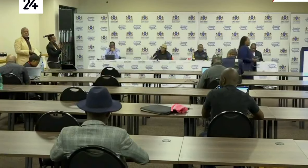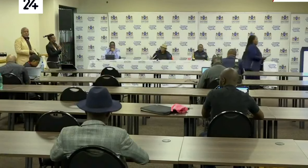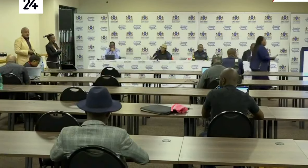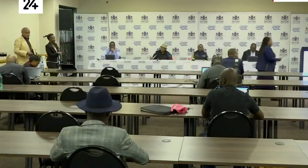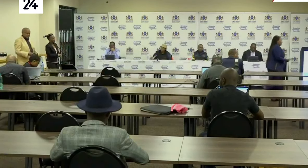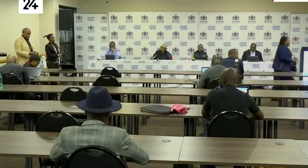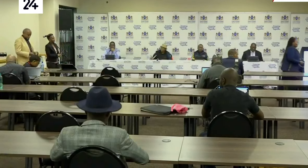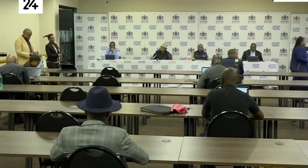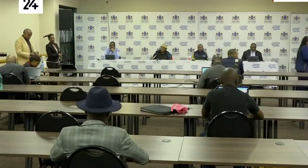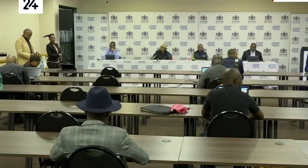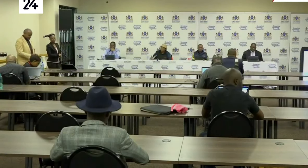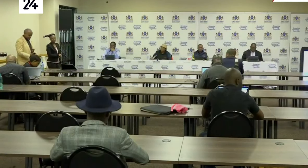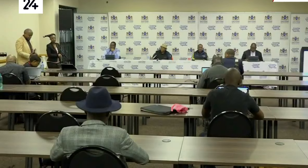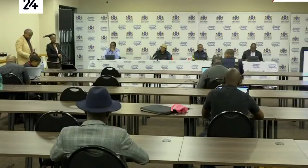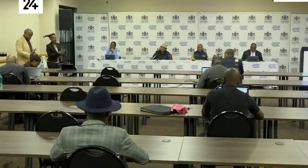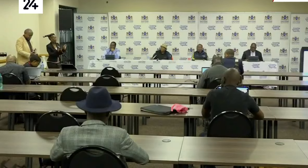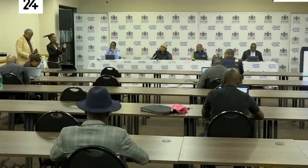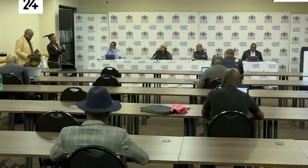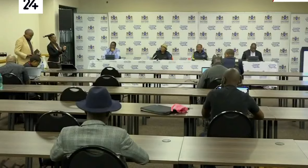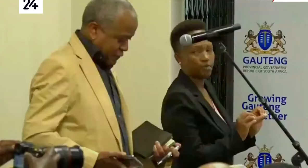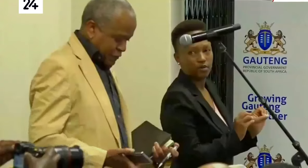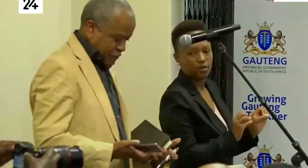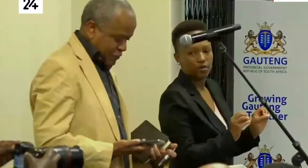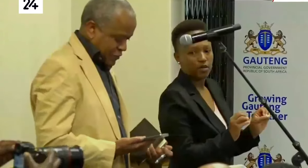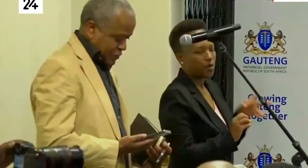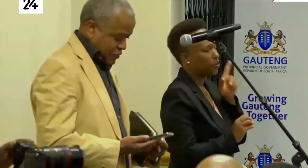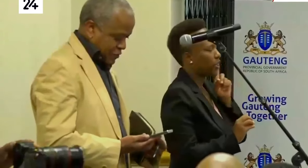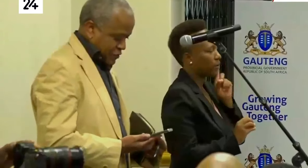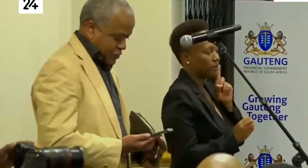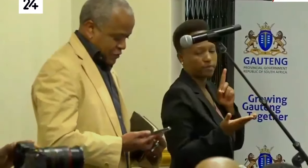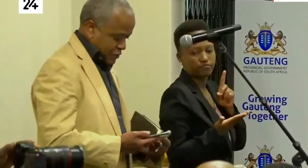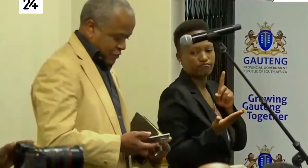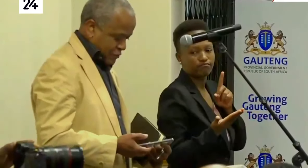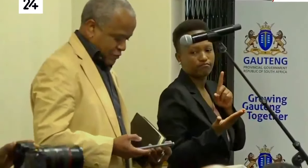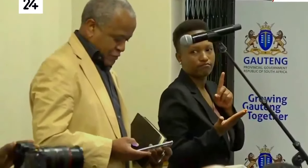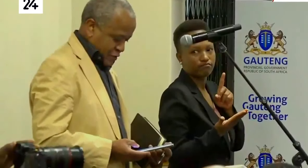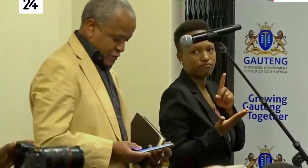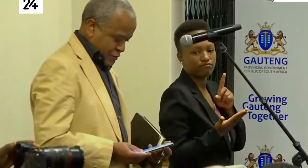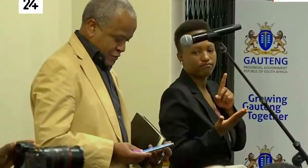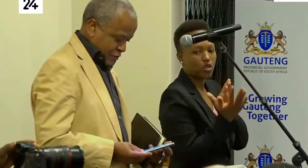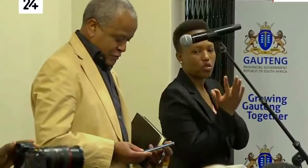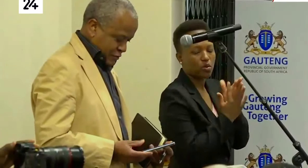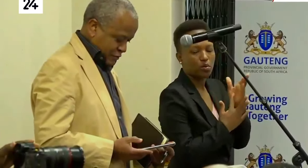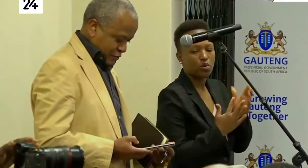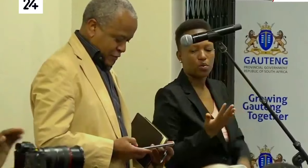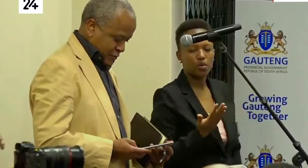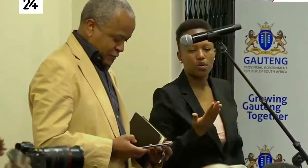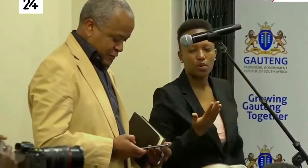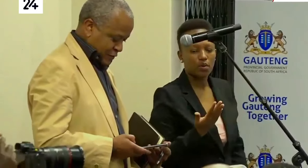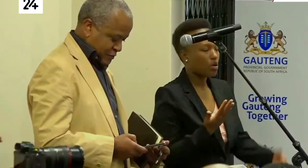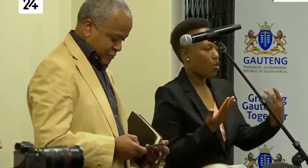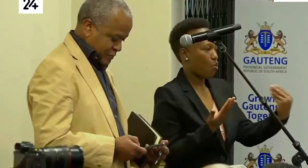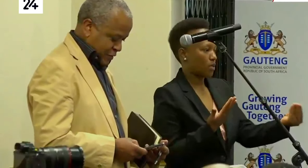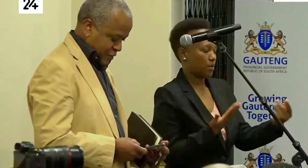Okay, nothing. Let me just check. We did receive a few through the WhatsApp